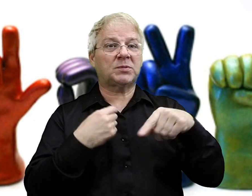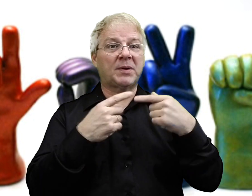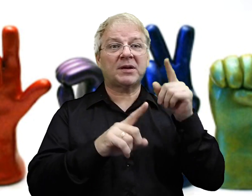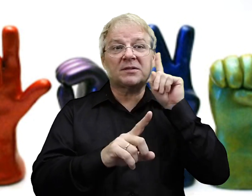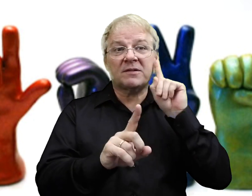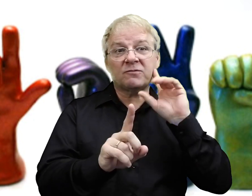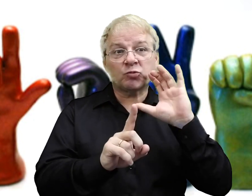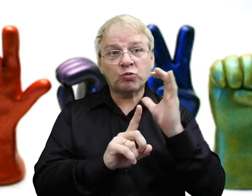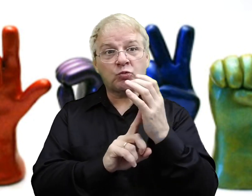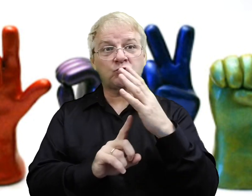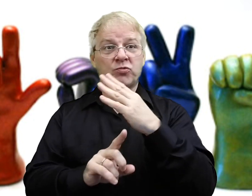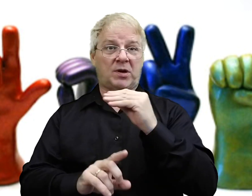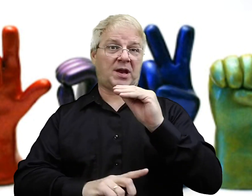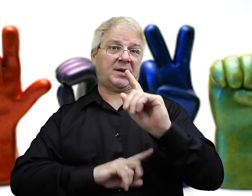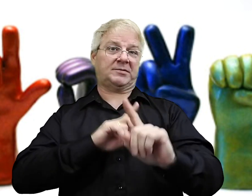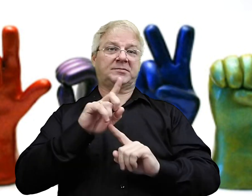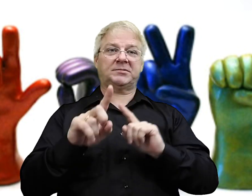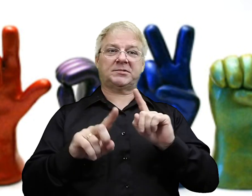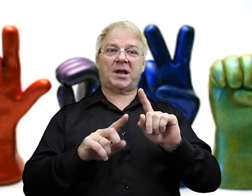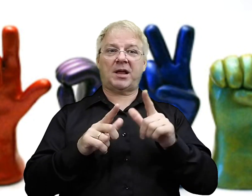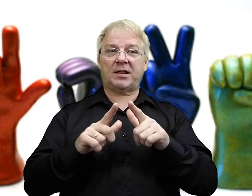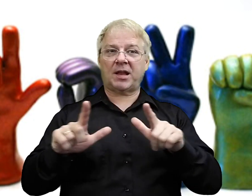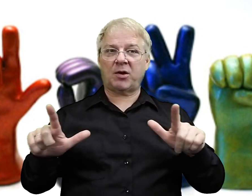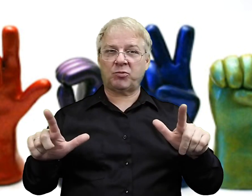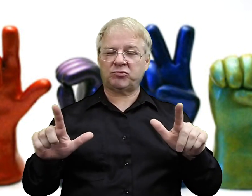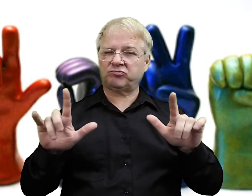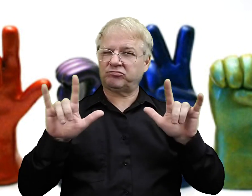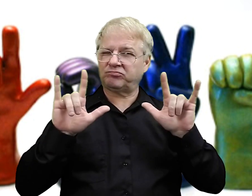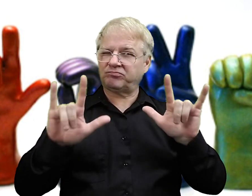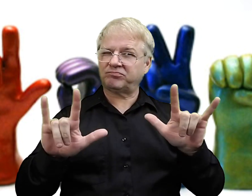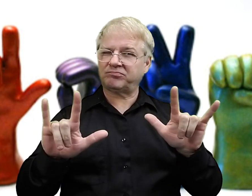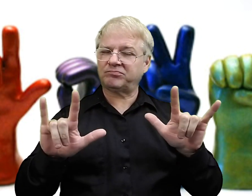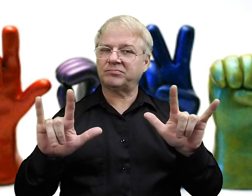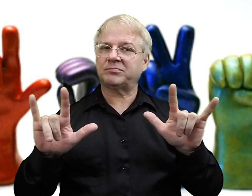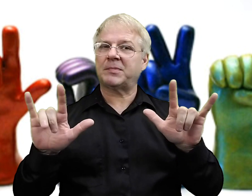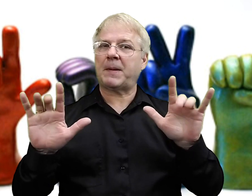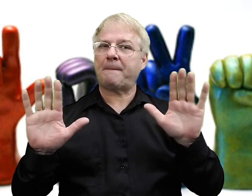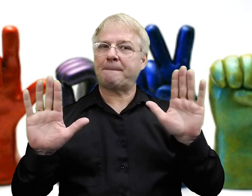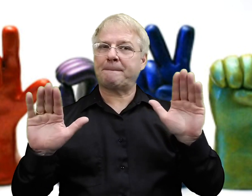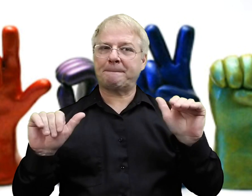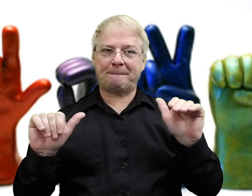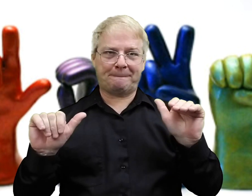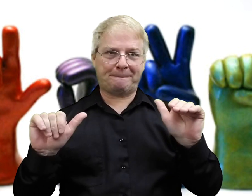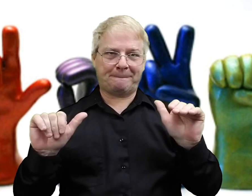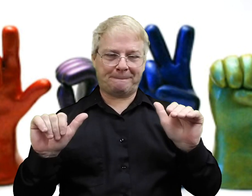for more learning about Deaf Culture and Sign Language. Love you. Alright. Bye-bye.